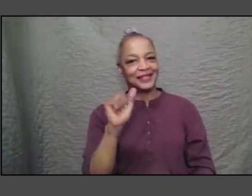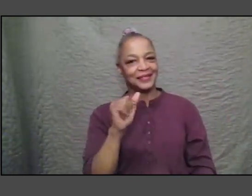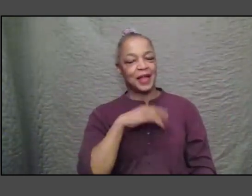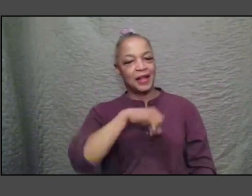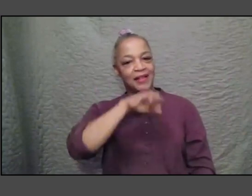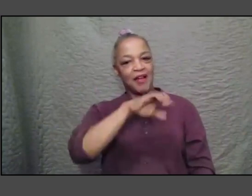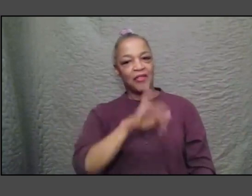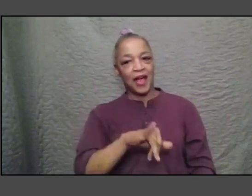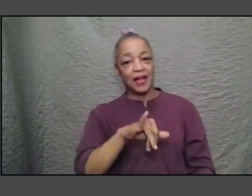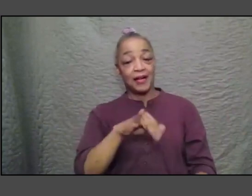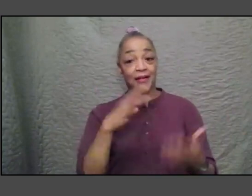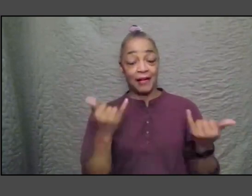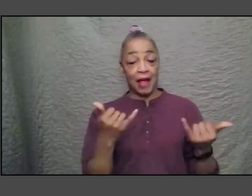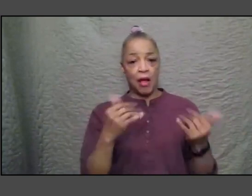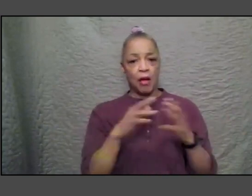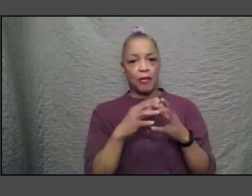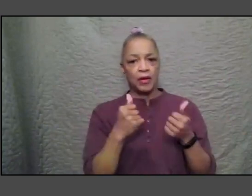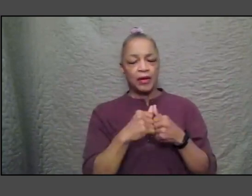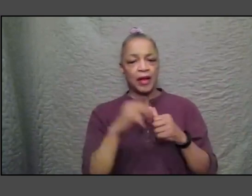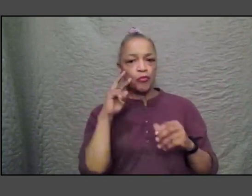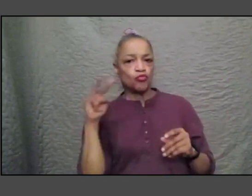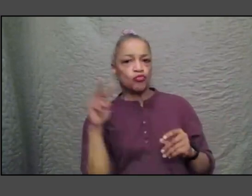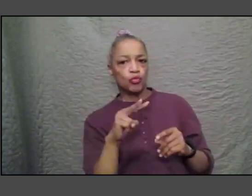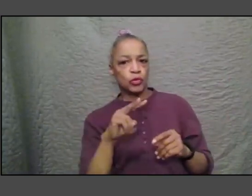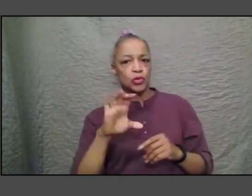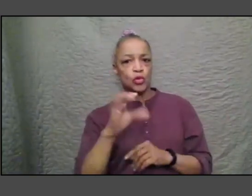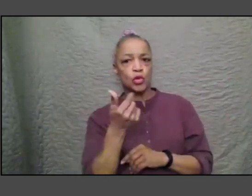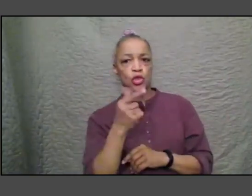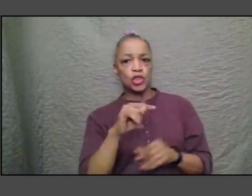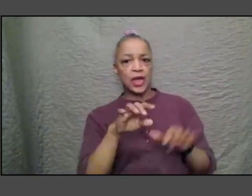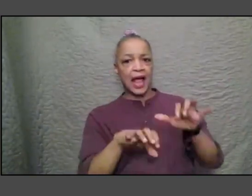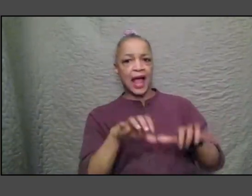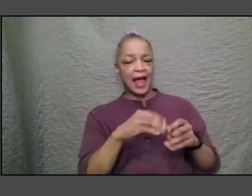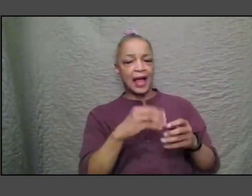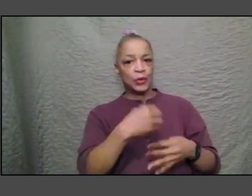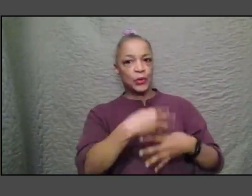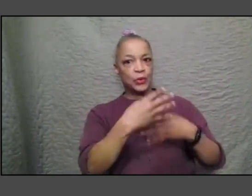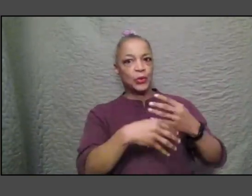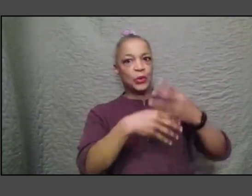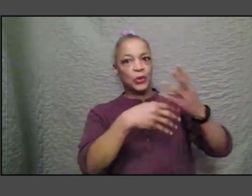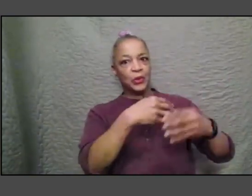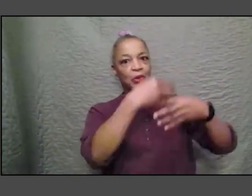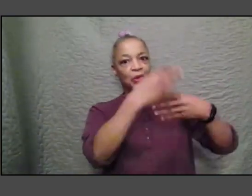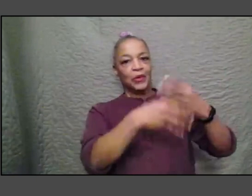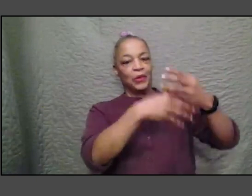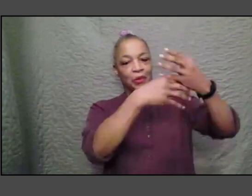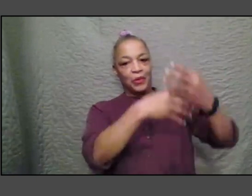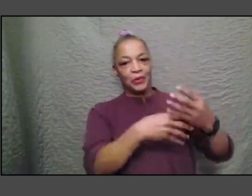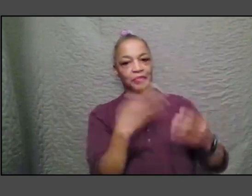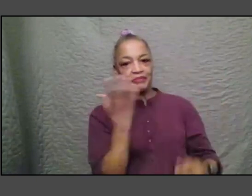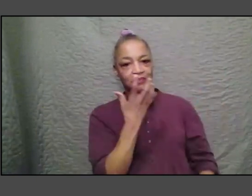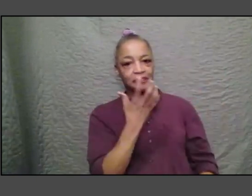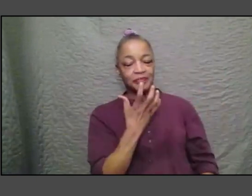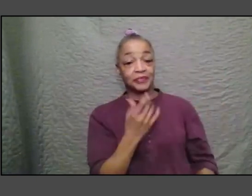turning my eyes to this incredible scroll so i'm just going to jump in from